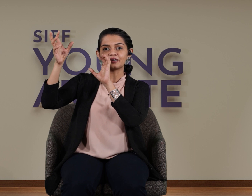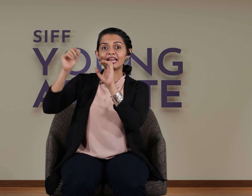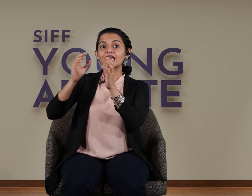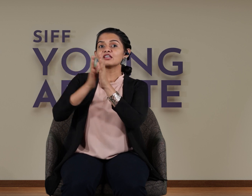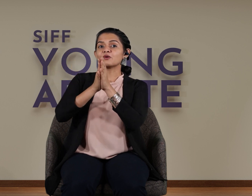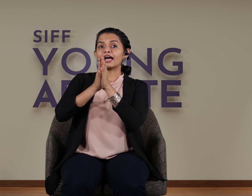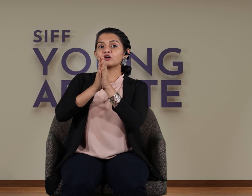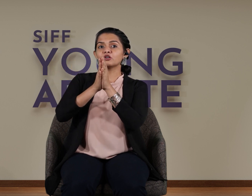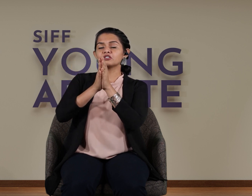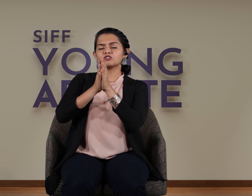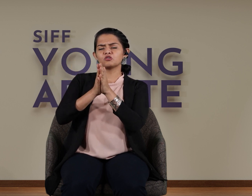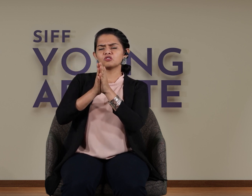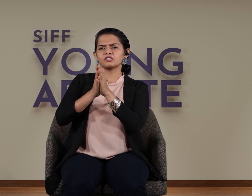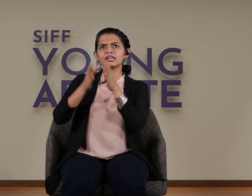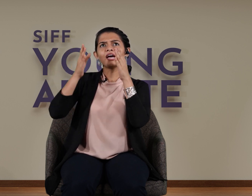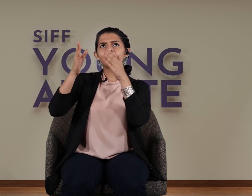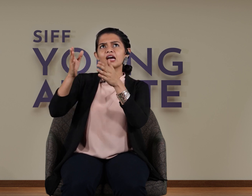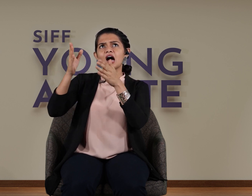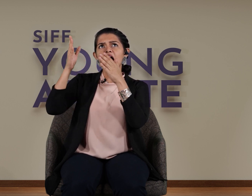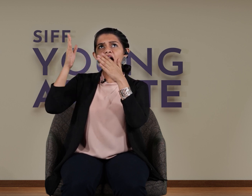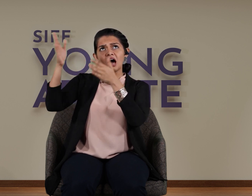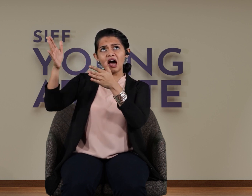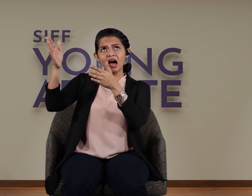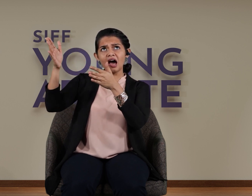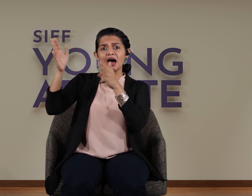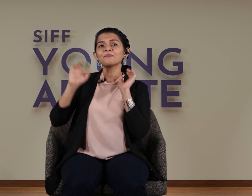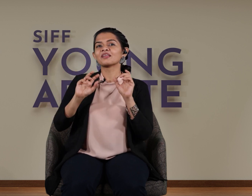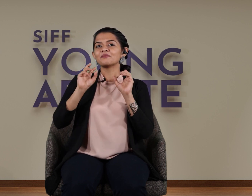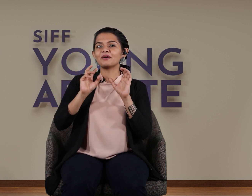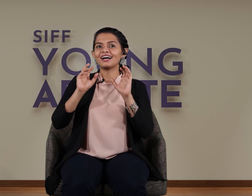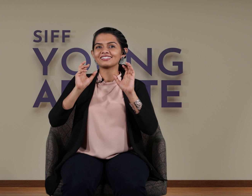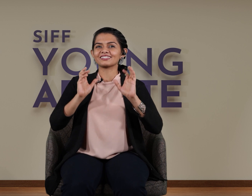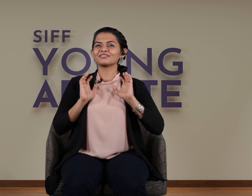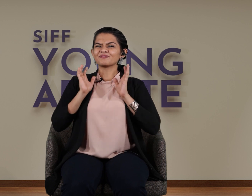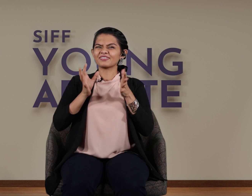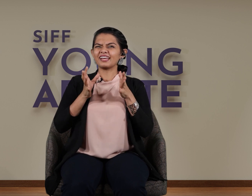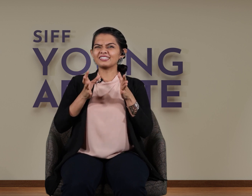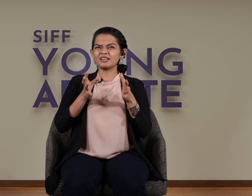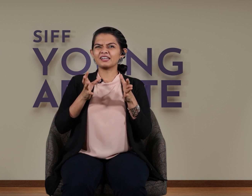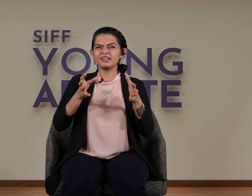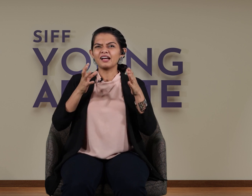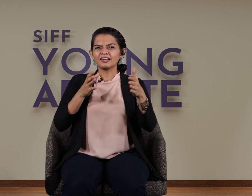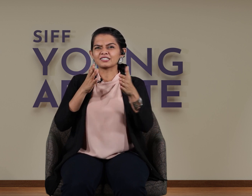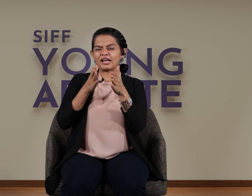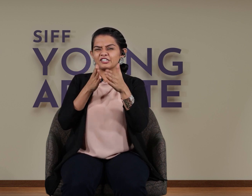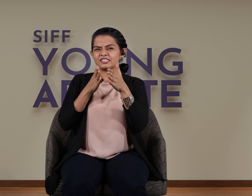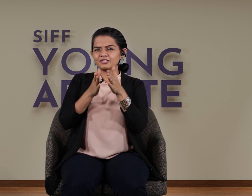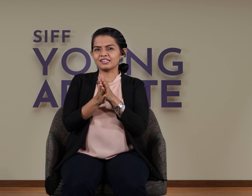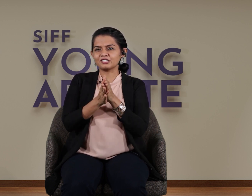right so I could choose to sing yeah but it's a little scratchy sounds a little